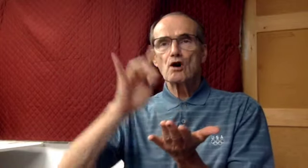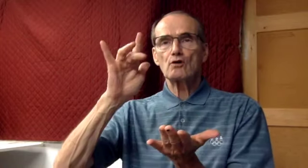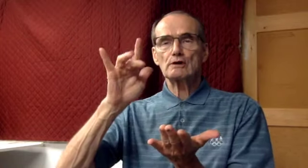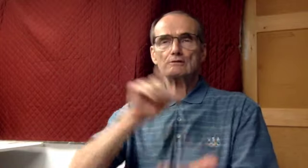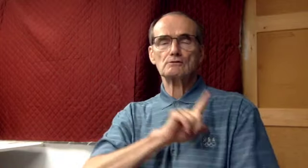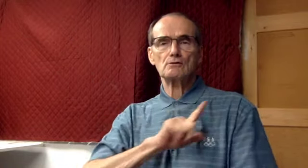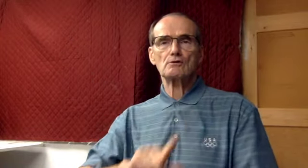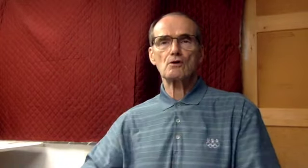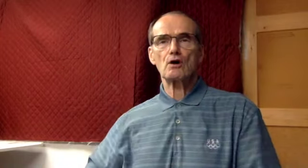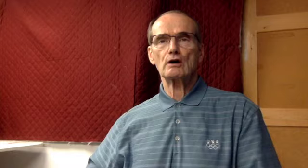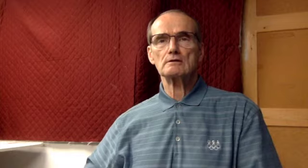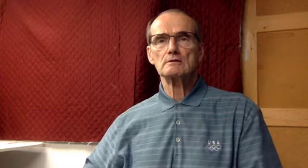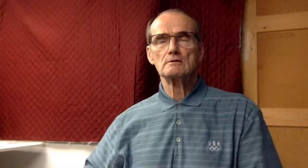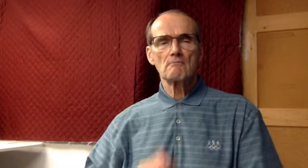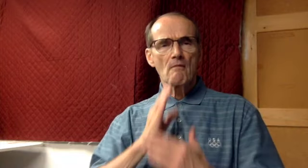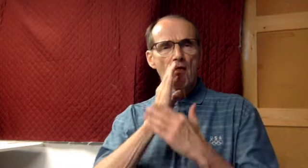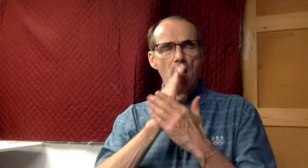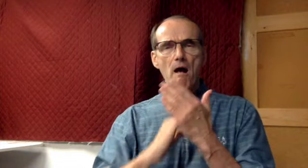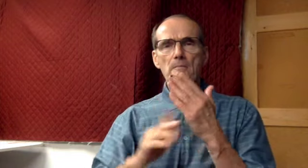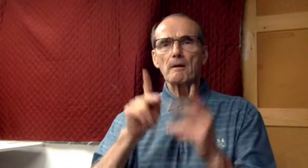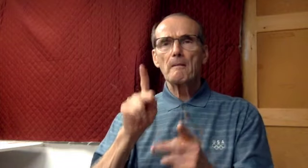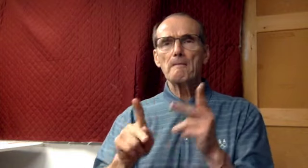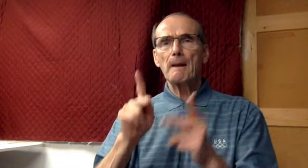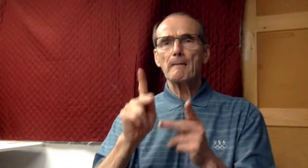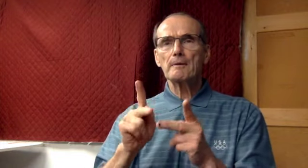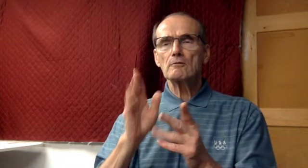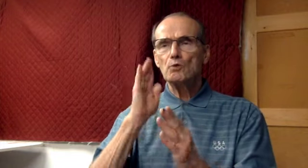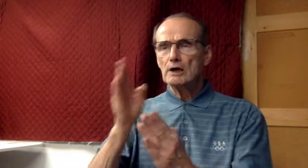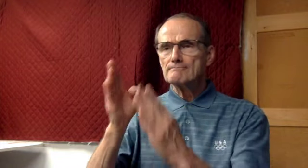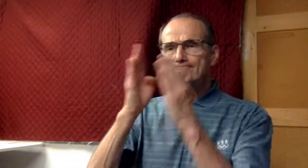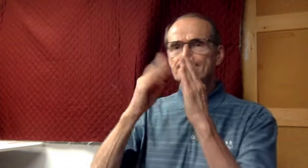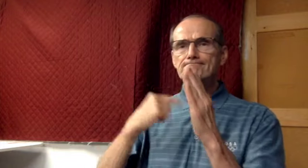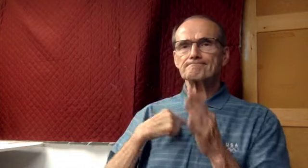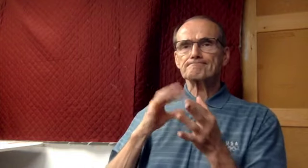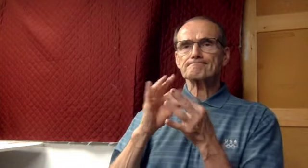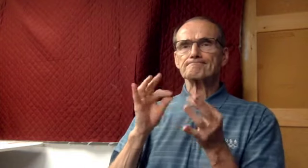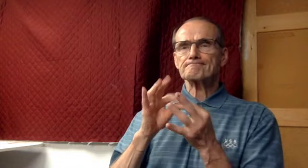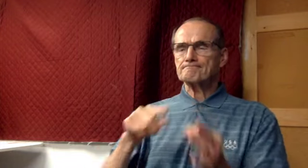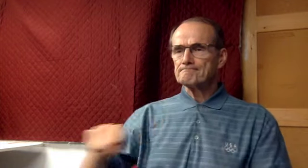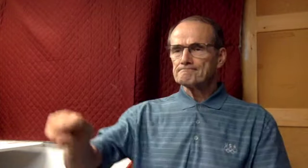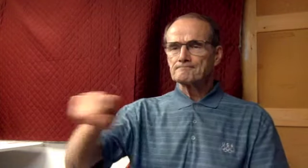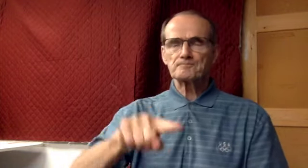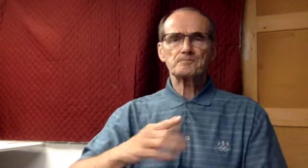Let my soul glory in the Lord. The lowly will hear me and be glad.